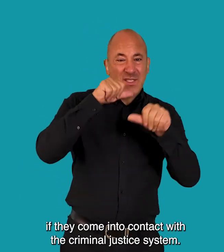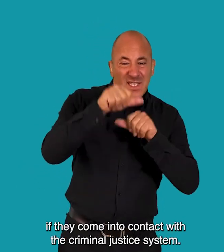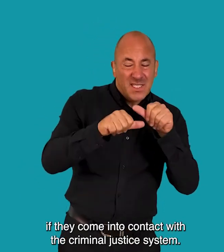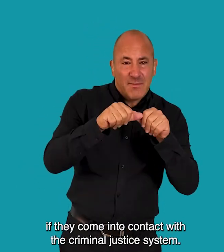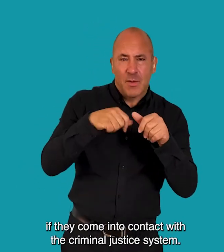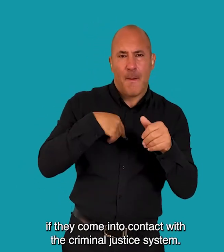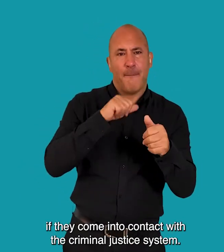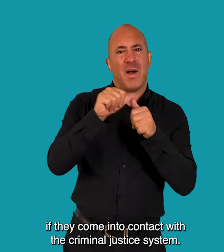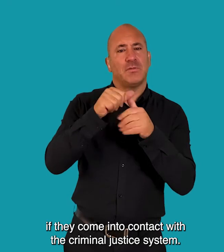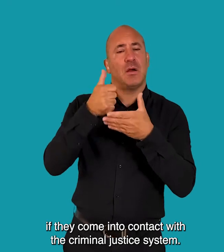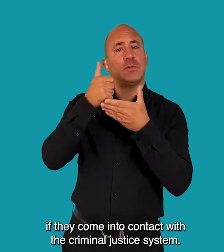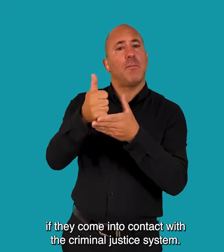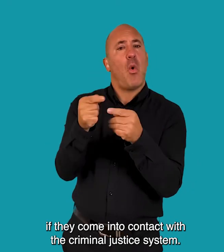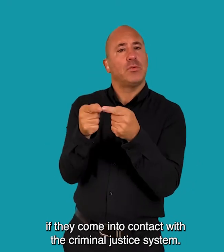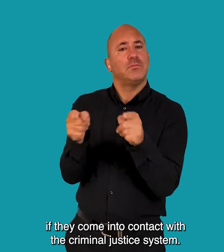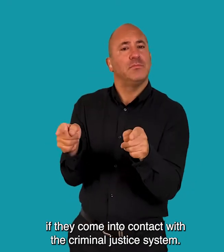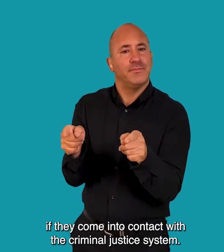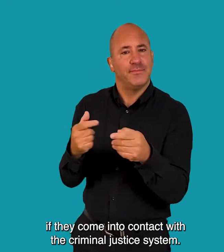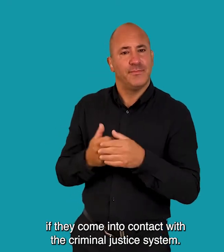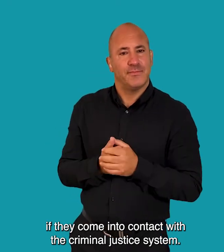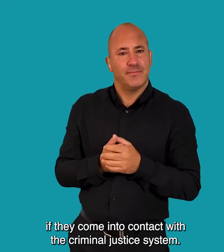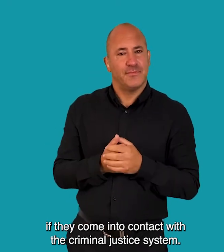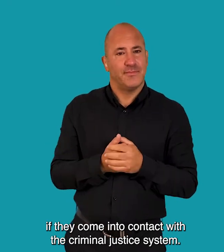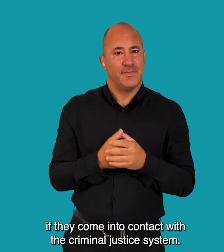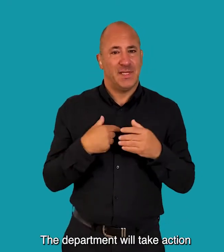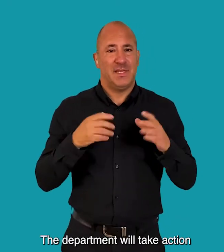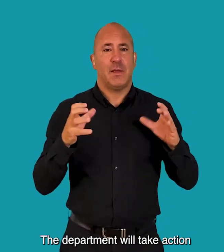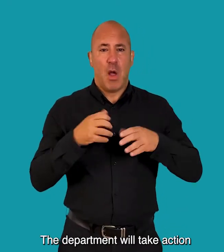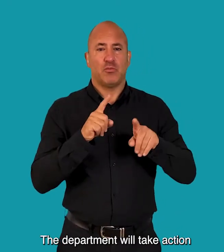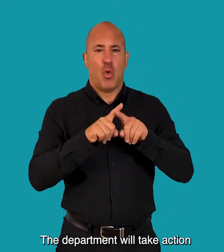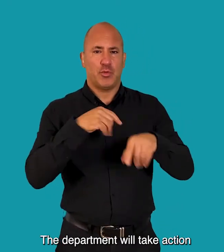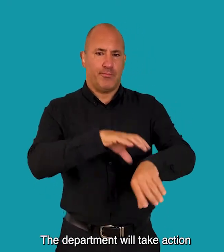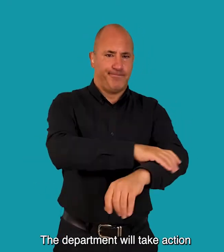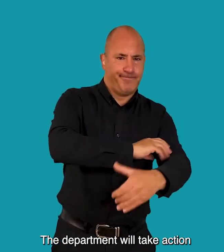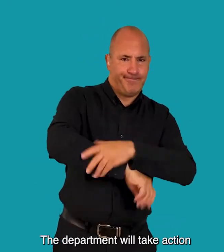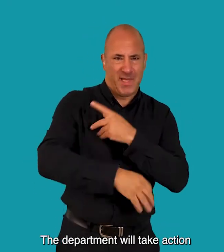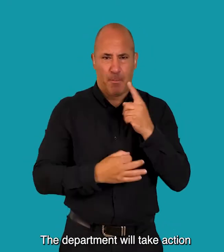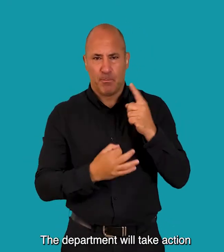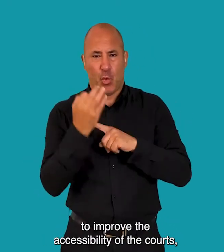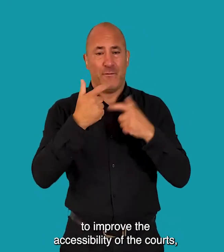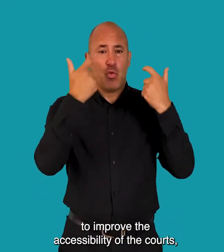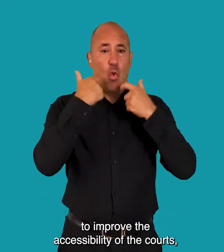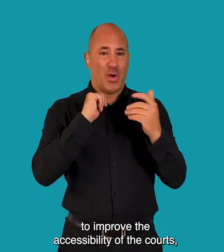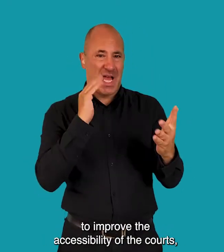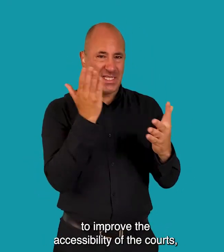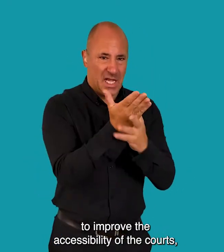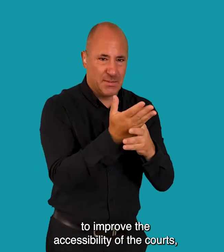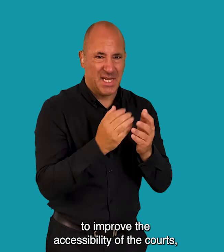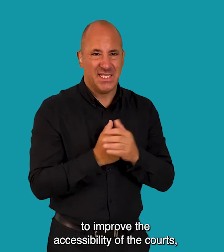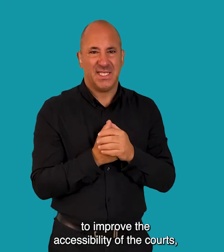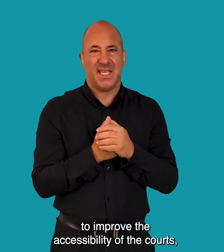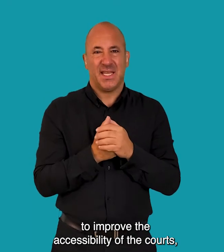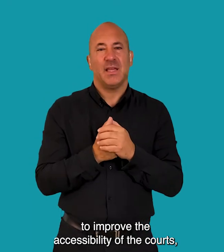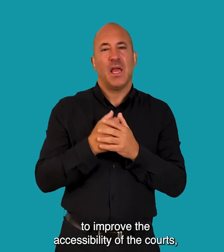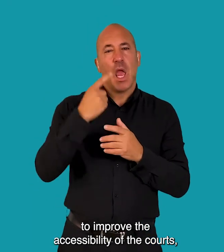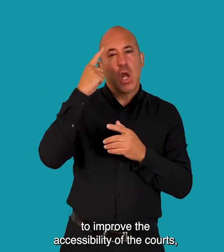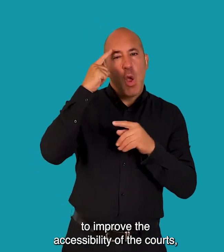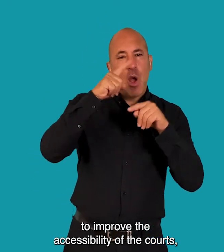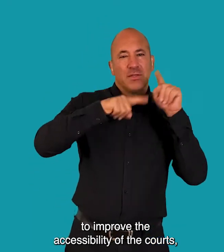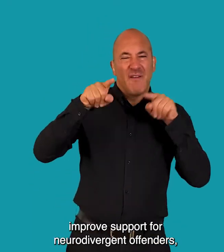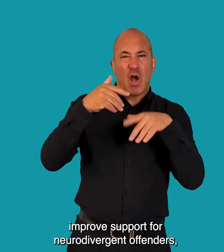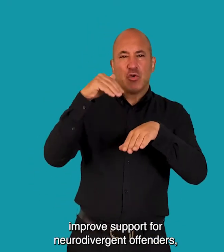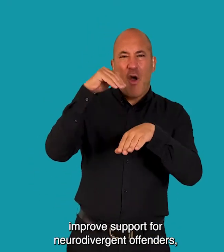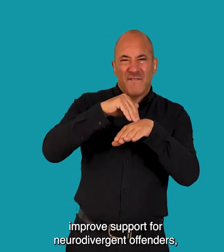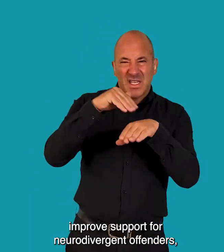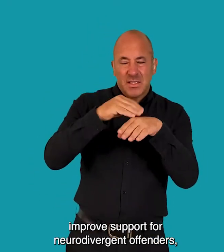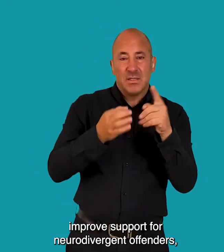they come into contact with the criminal justice system The Department will take action to improve the accessibility of the courts,